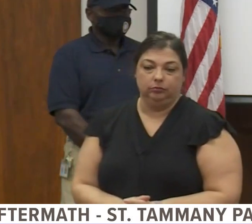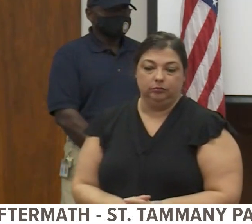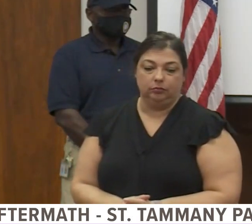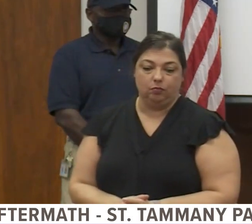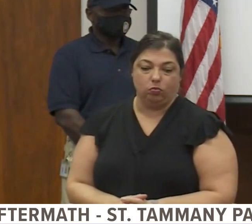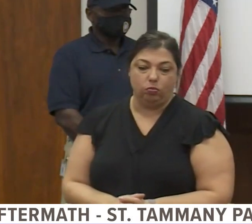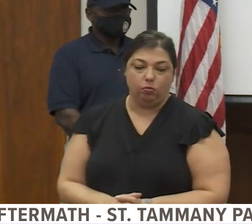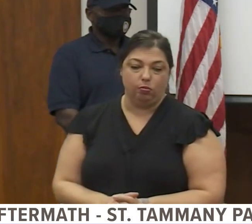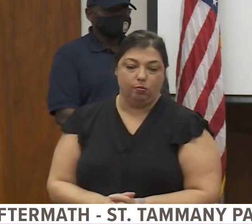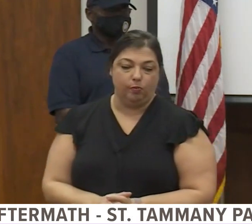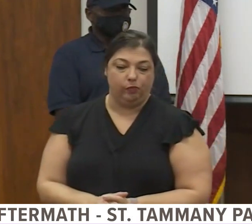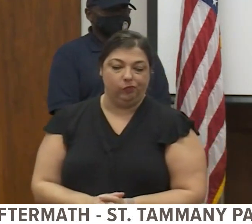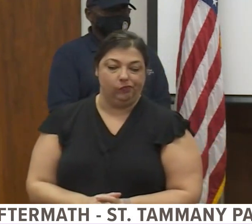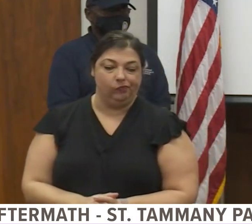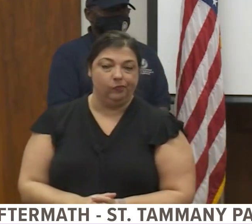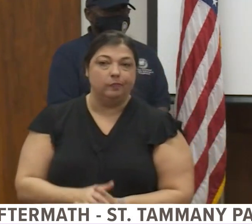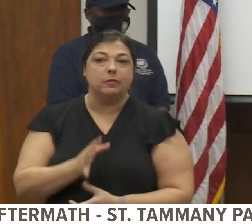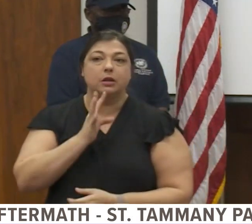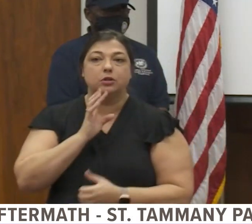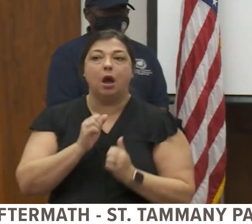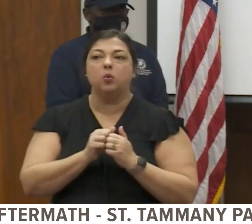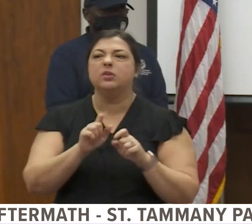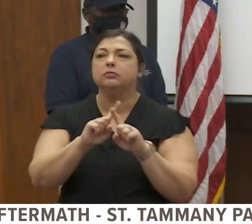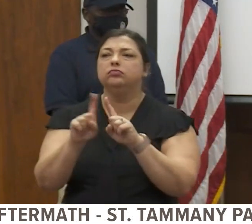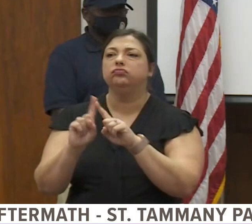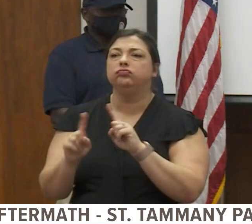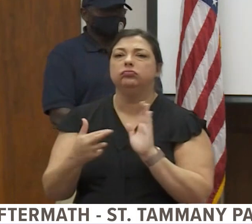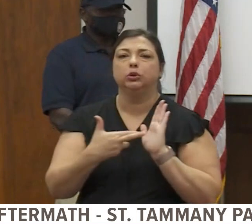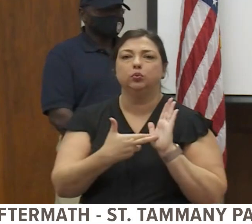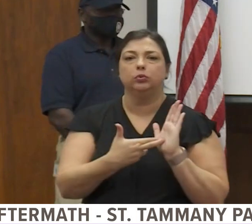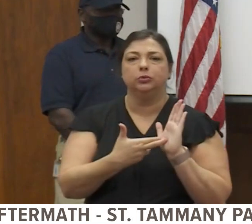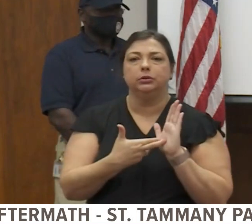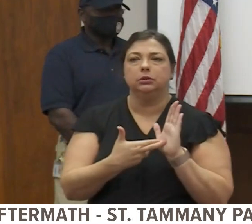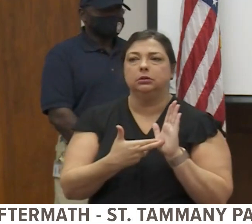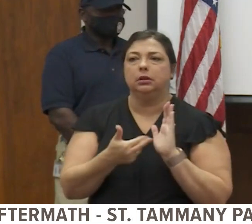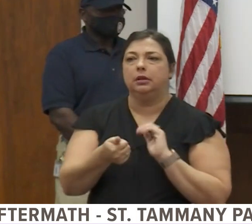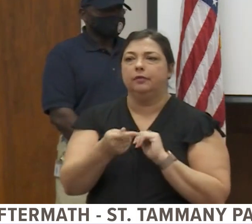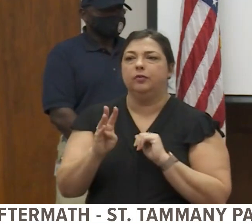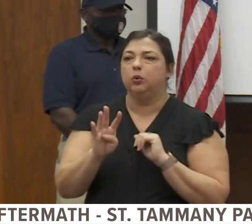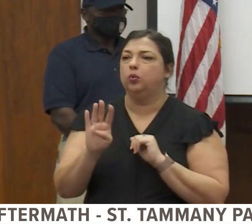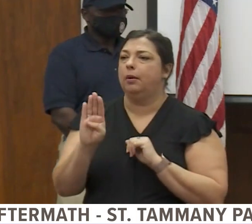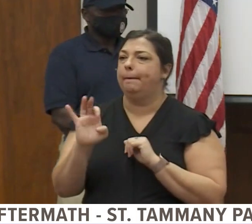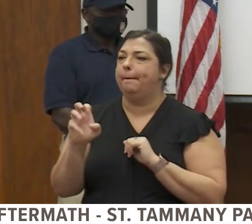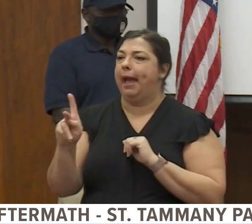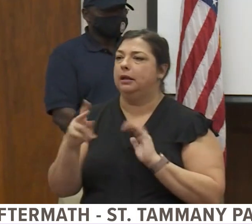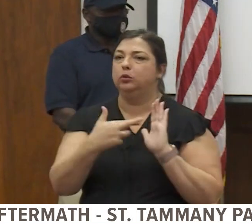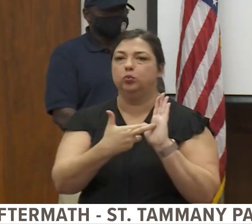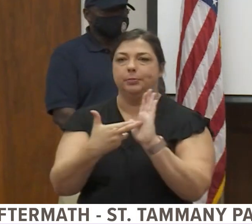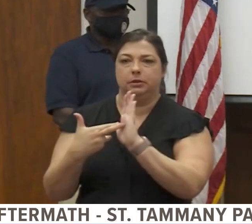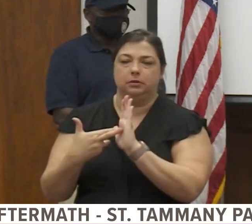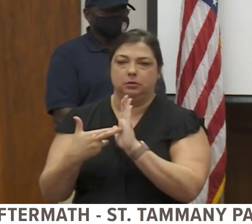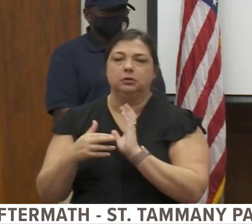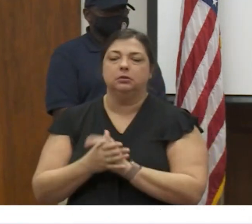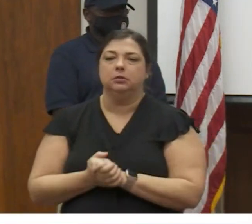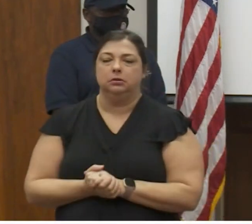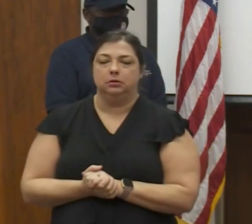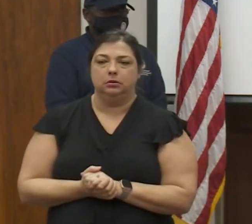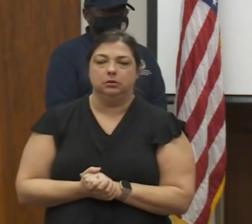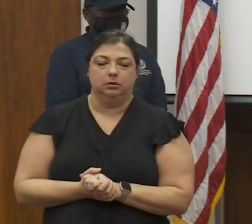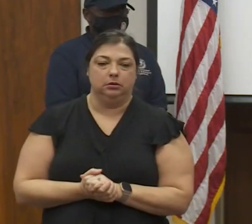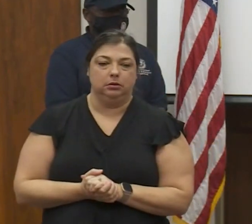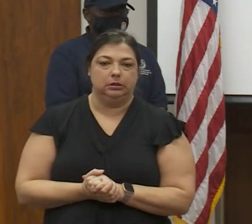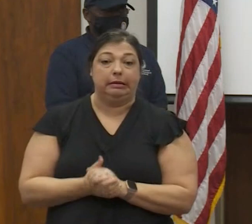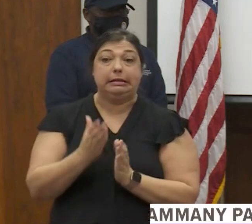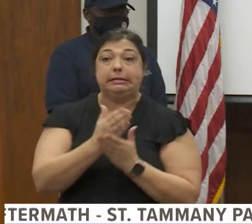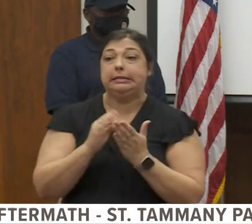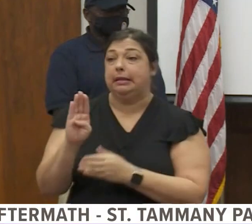I spoke with representatives of a couple of our banks, local banks and